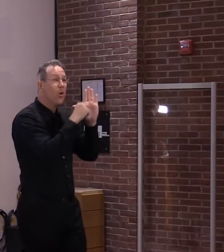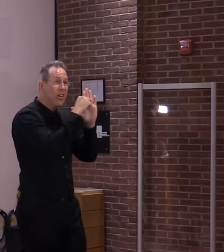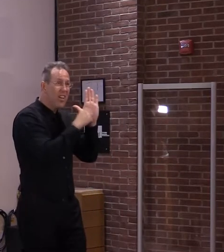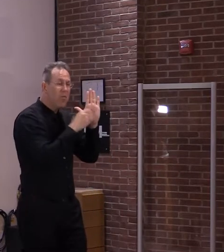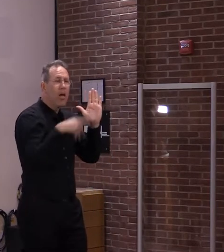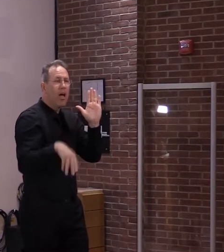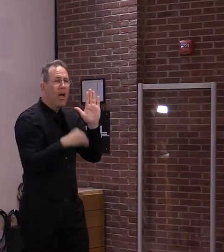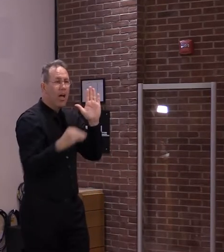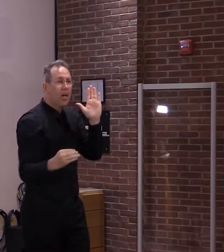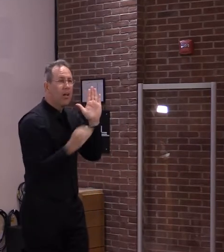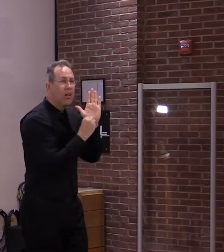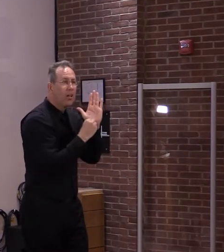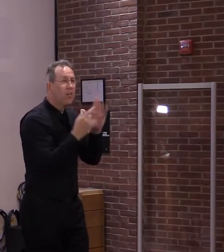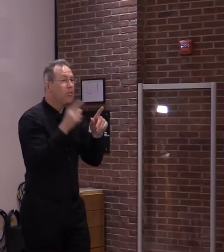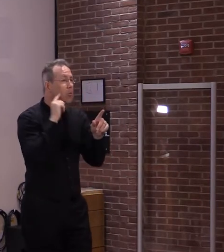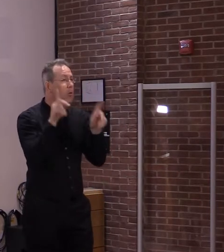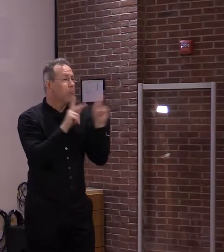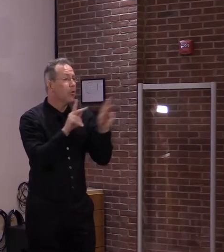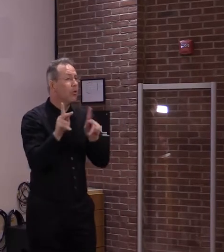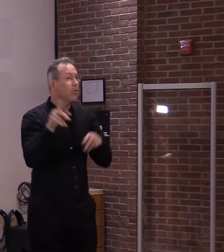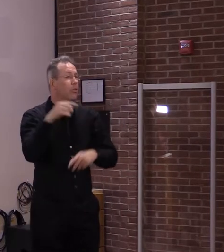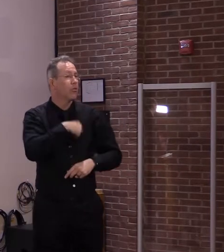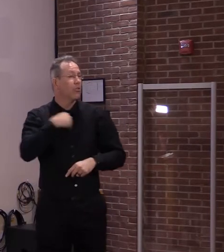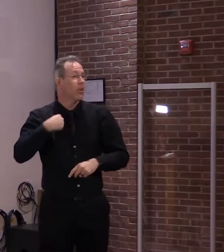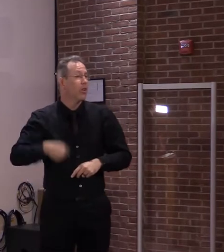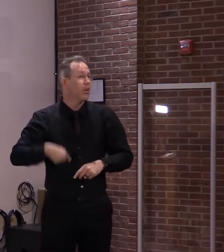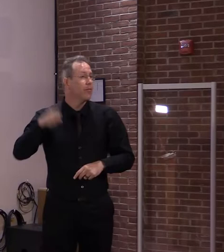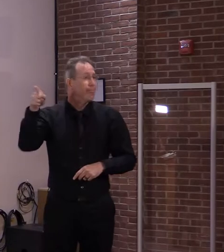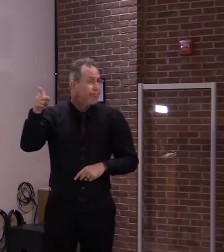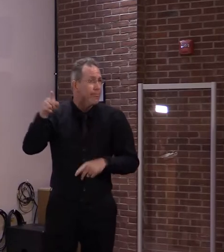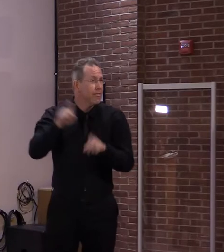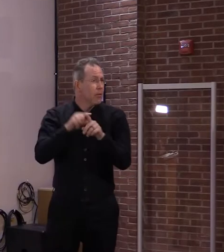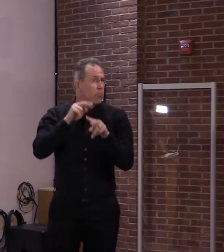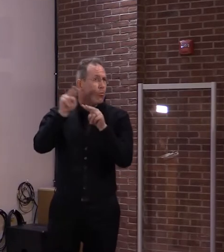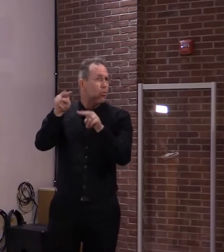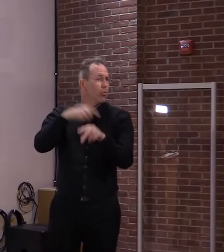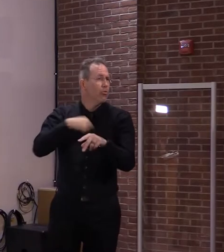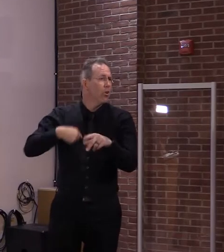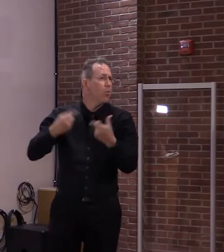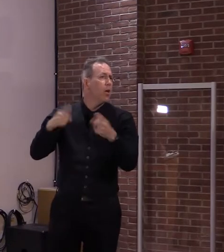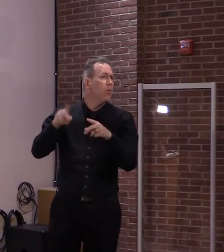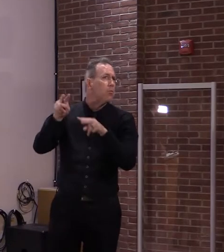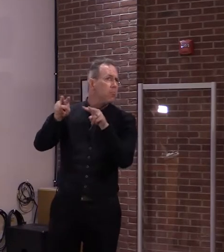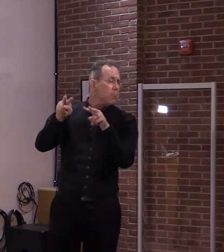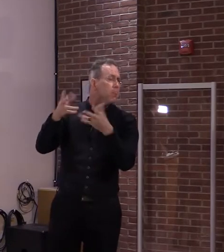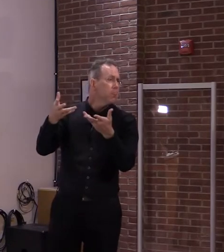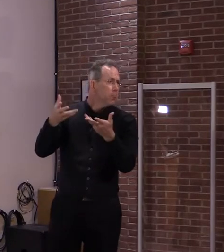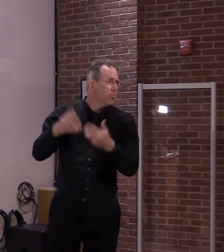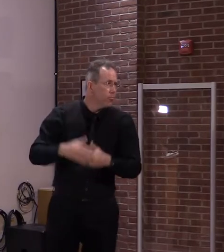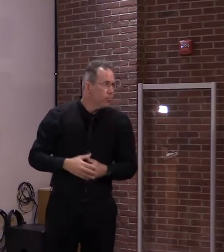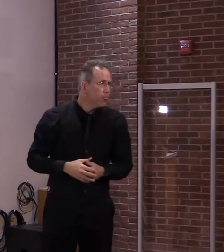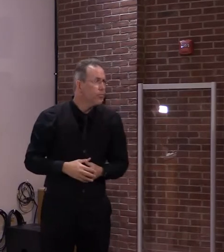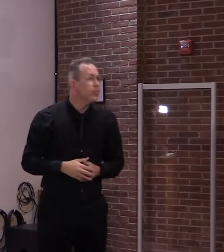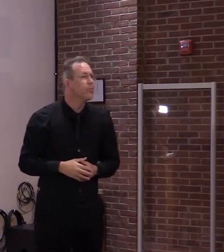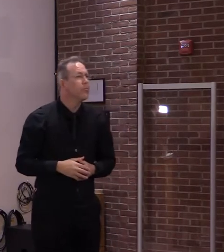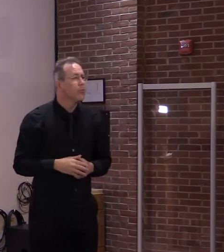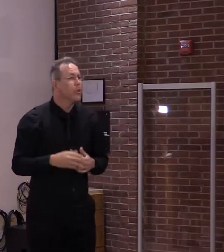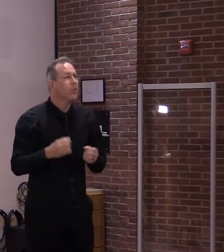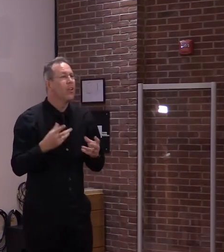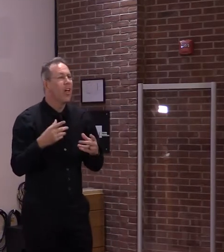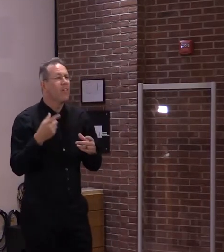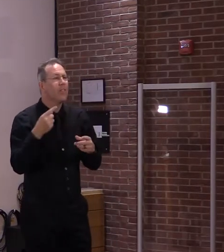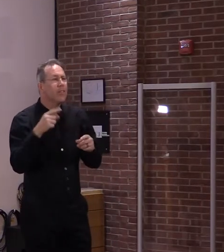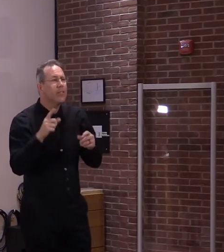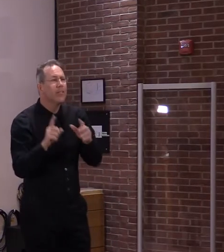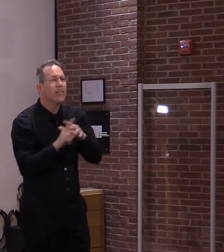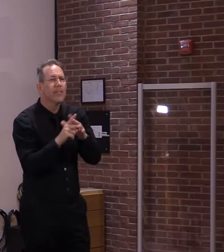Though I have to say there's a lot of literature that's not adequate to support it either. Just for